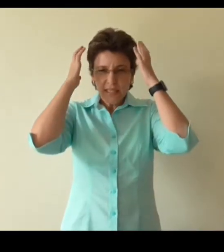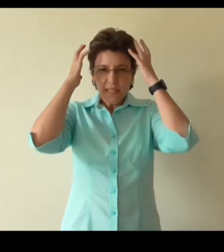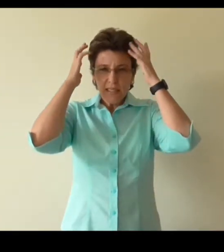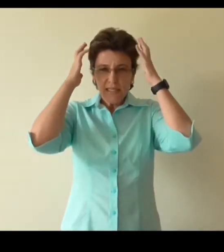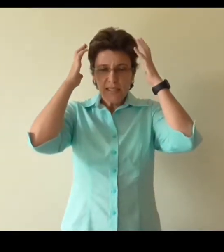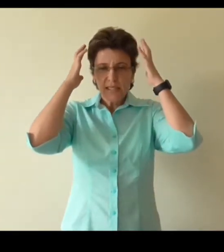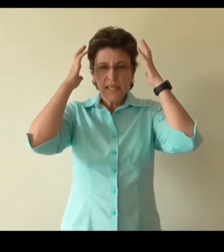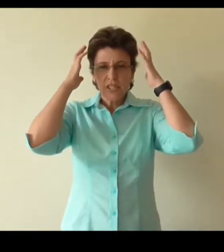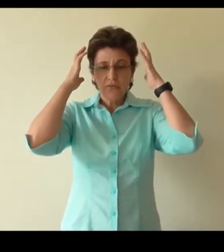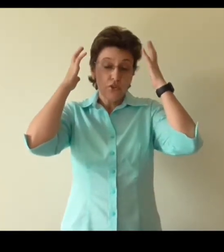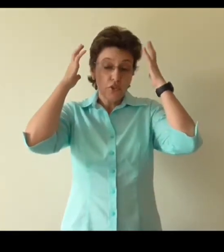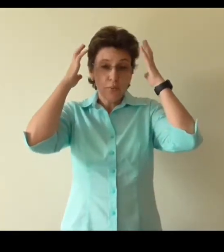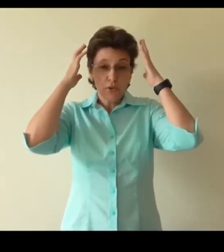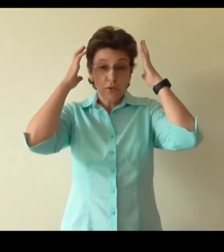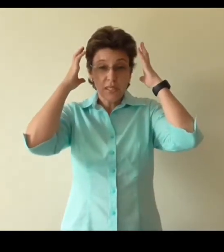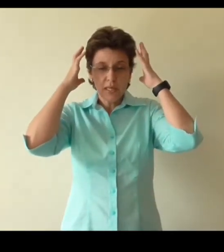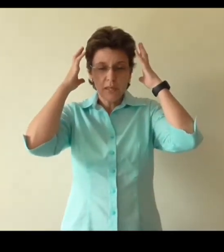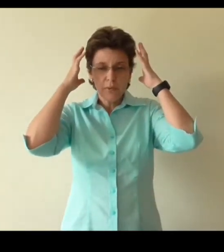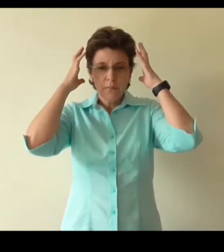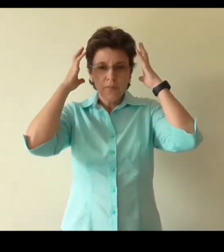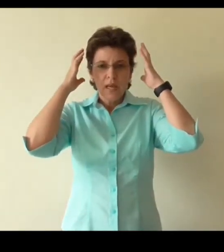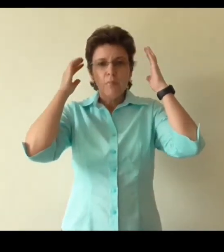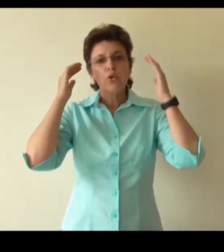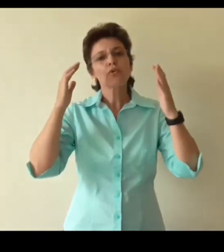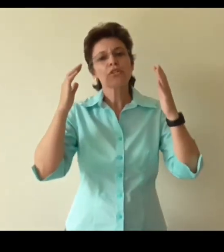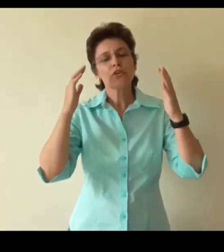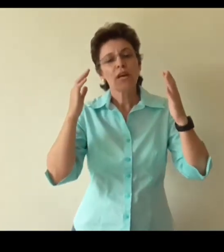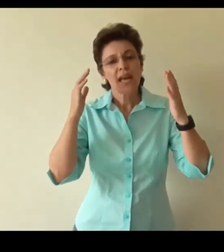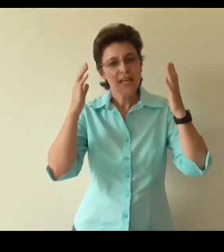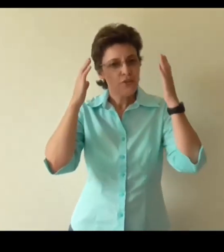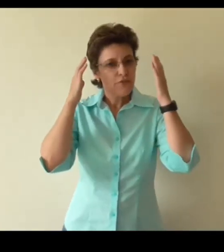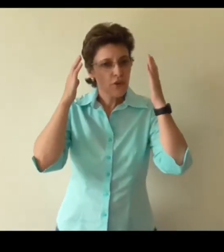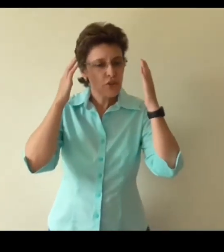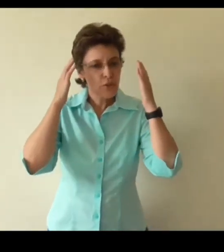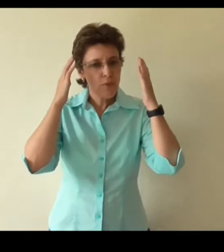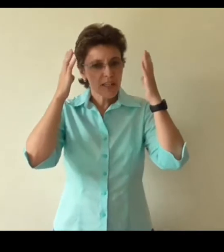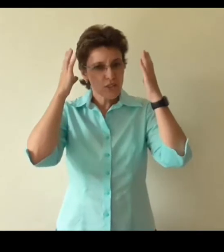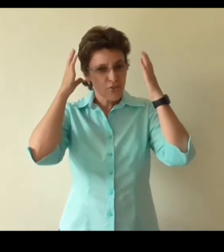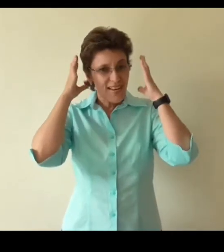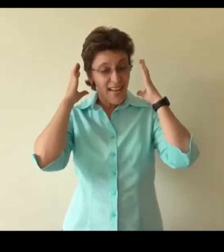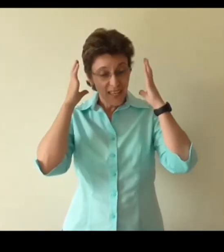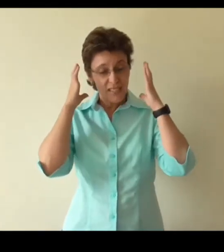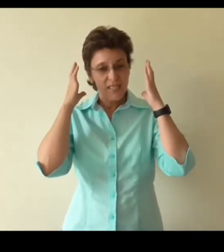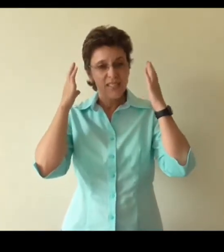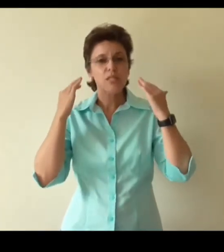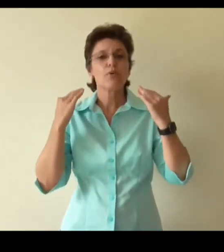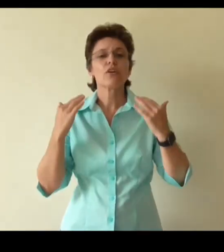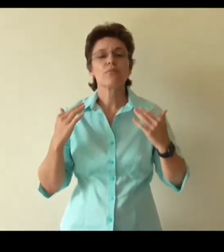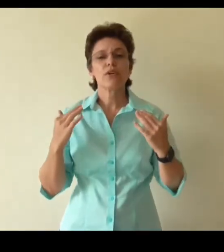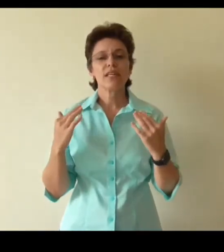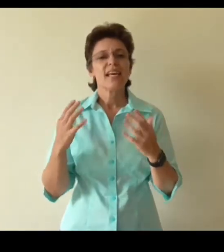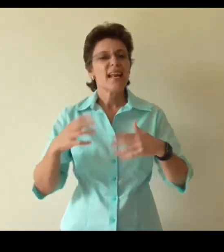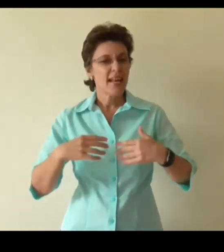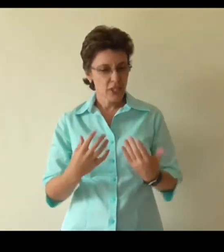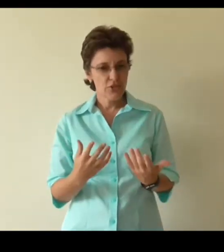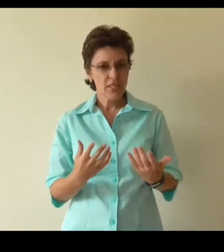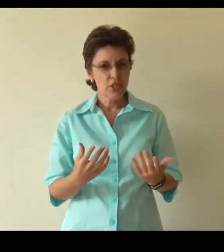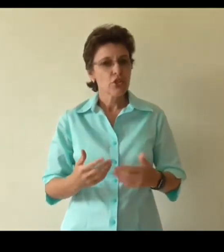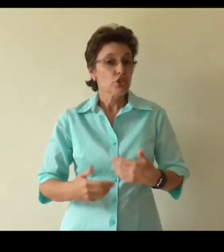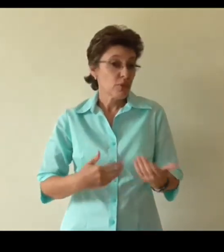tingling sensation for example on your scalp but also as you focus your mind to relax each part of your body naturally you